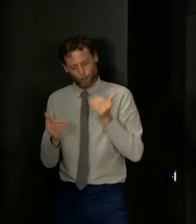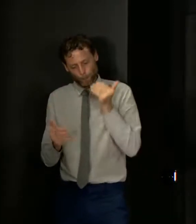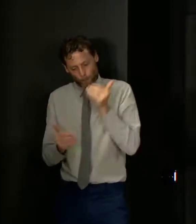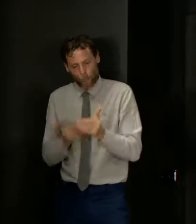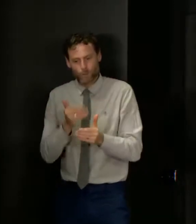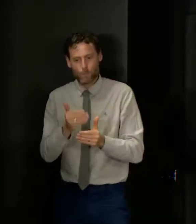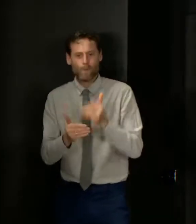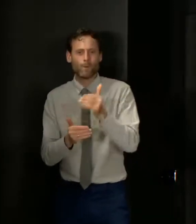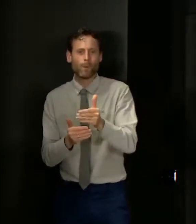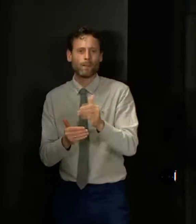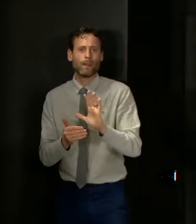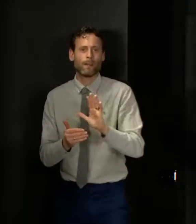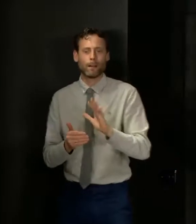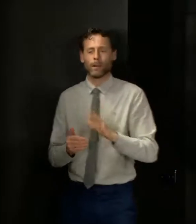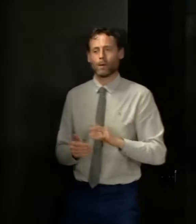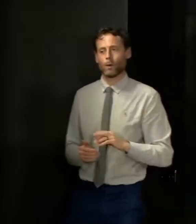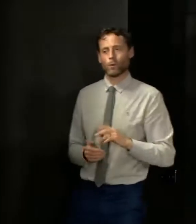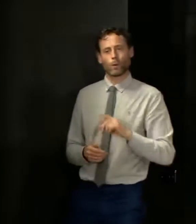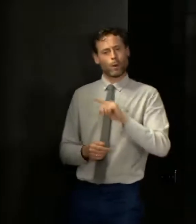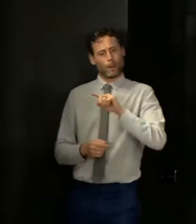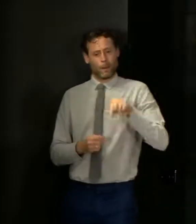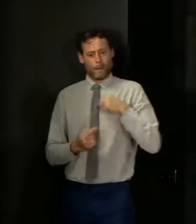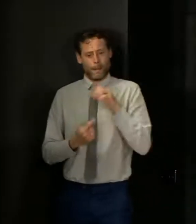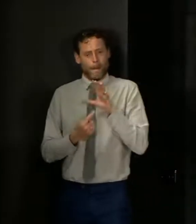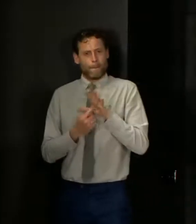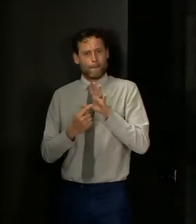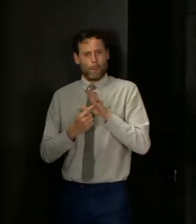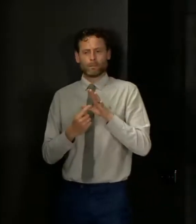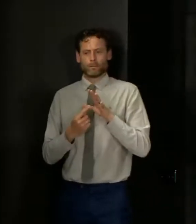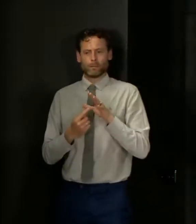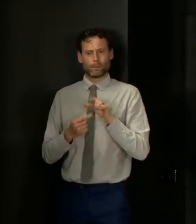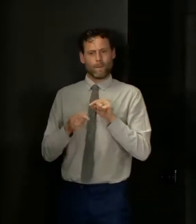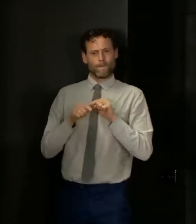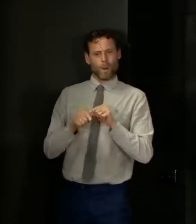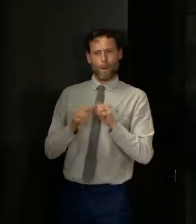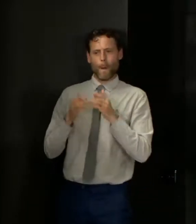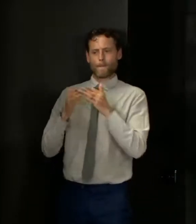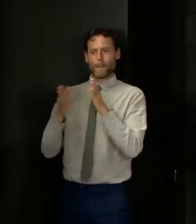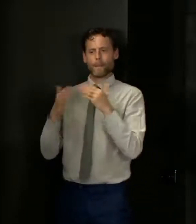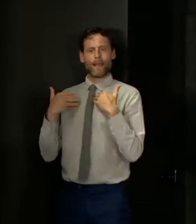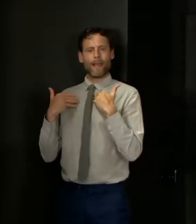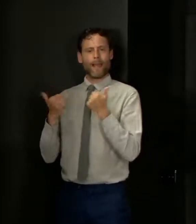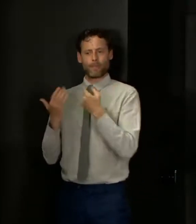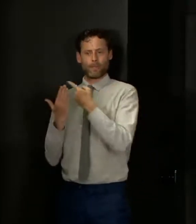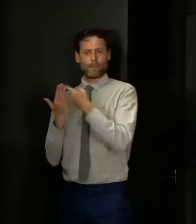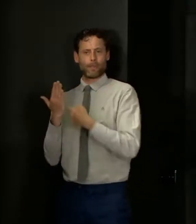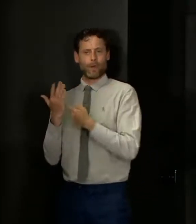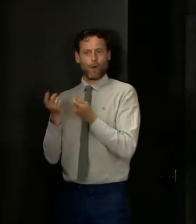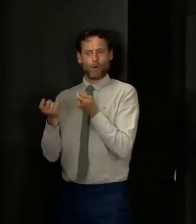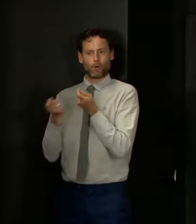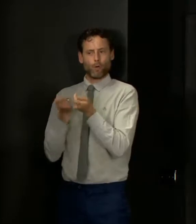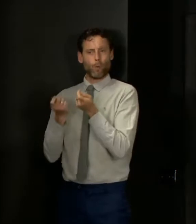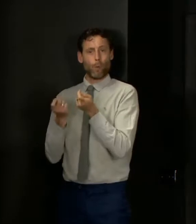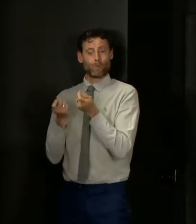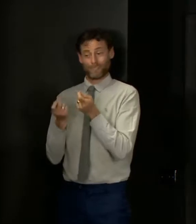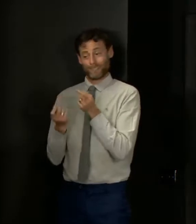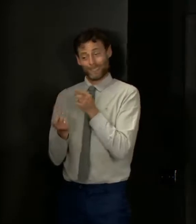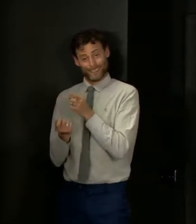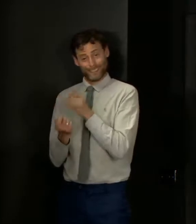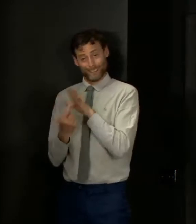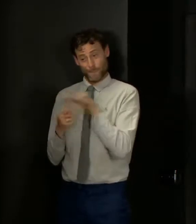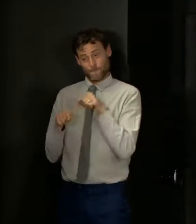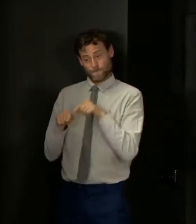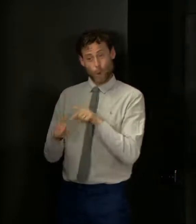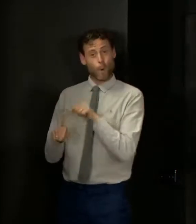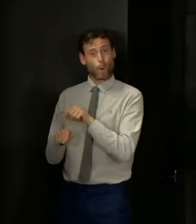continue to need to observe some public health measures to make sure that we don't allow this virus to begin to spread